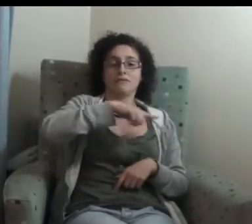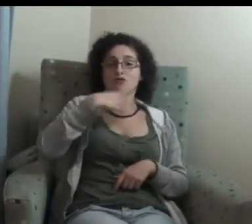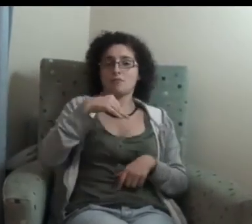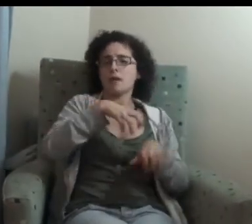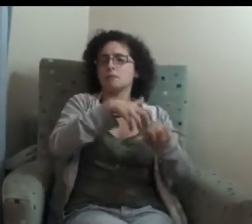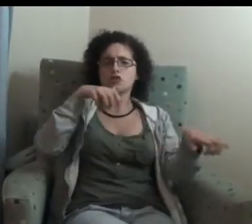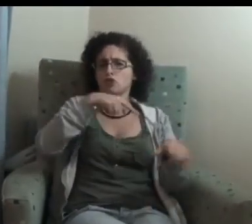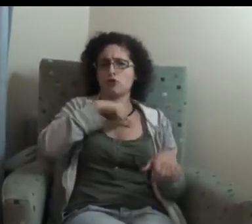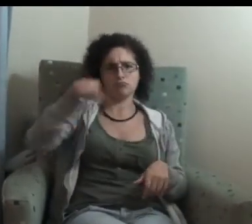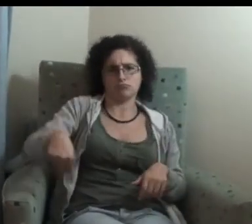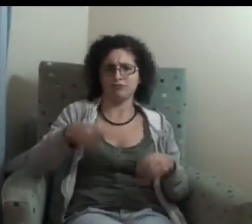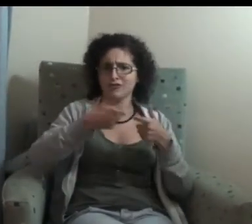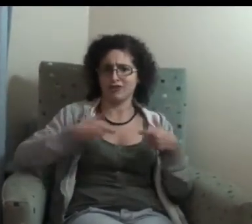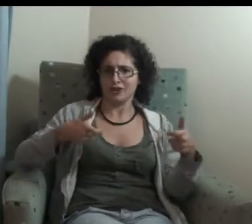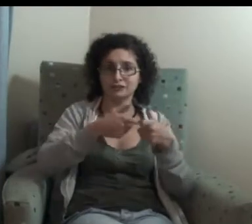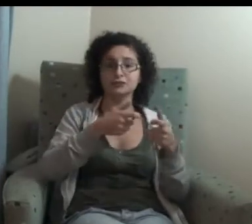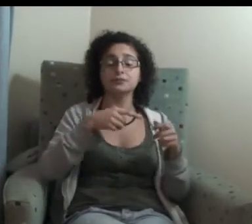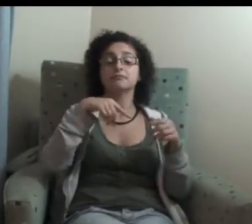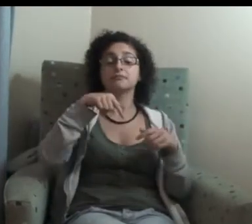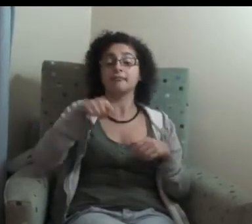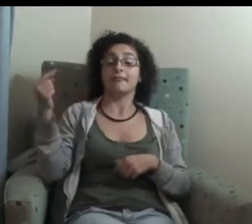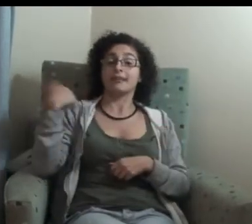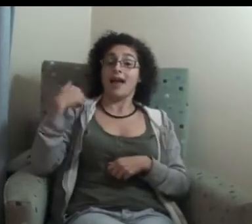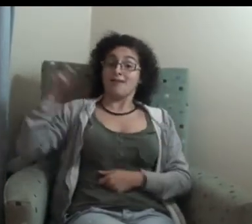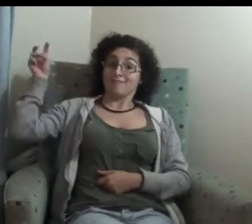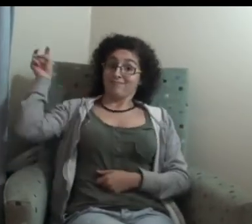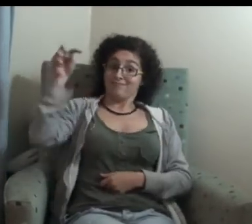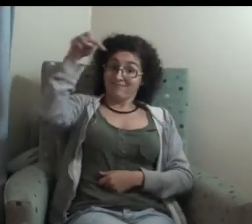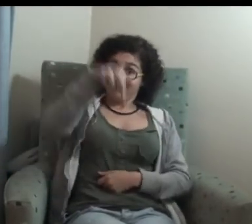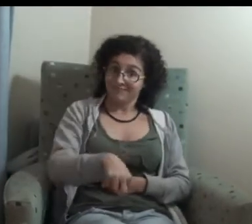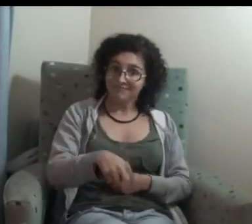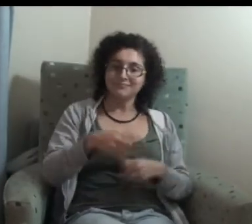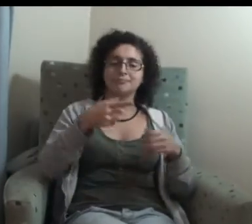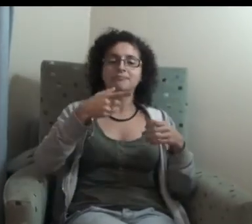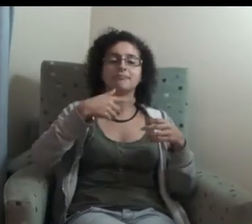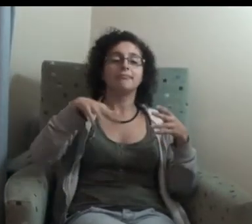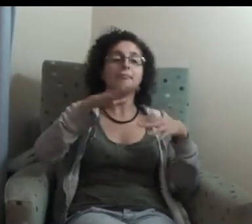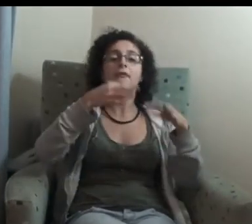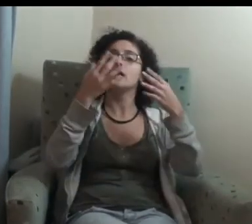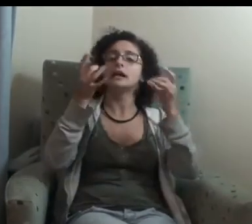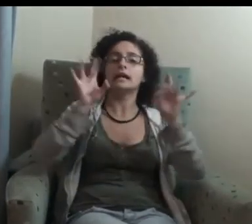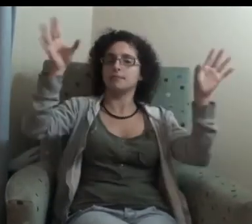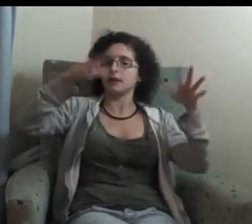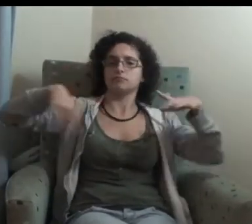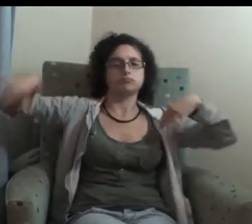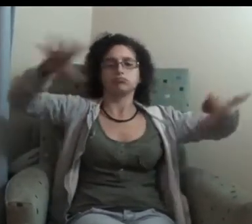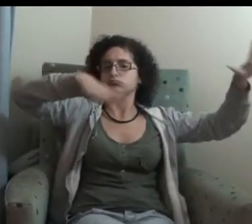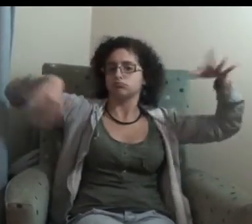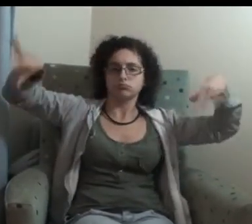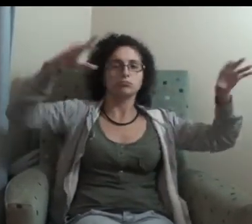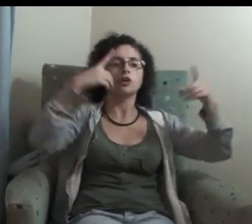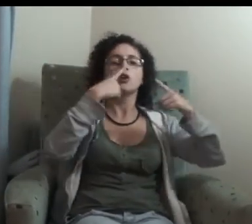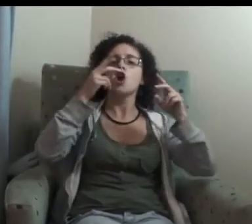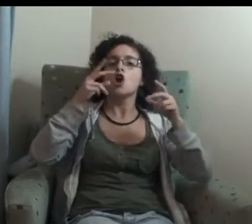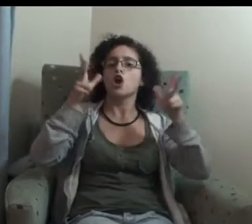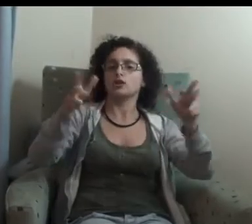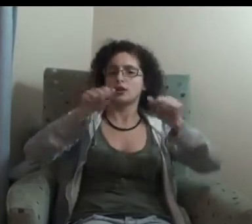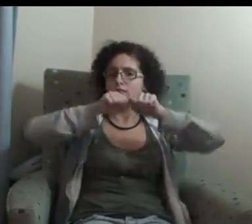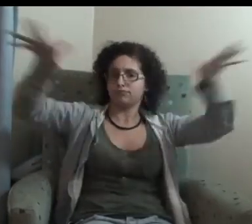And then the momentum started growing. just the, the public got behind us, you know. And it was just, it was fantastic. For me, it was, you know, he's